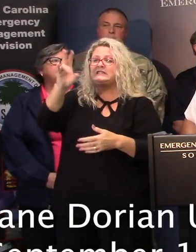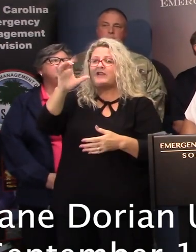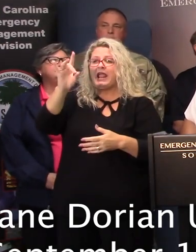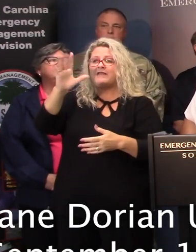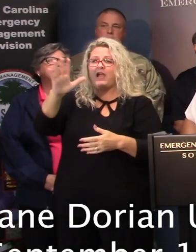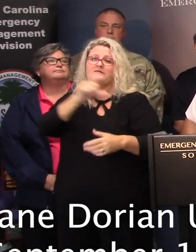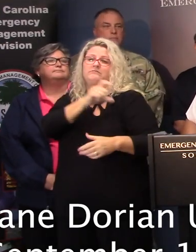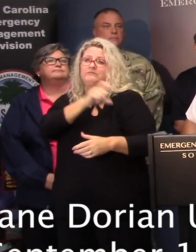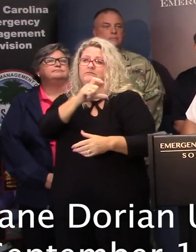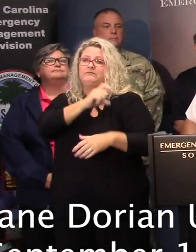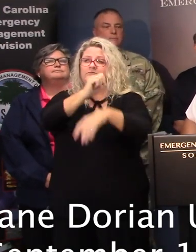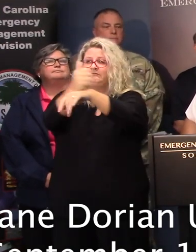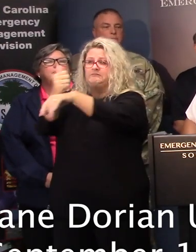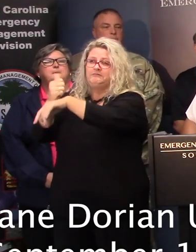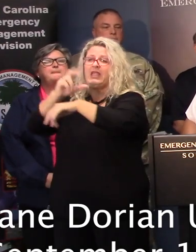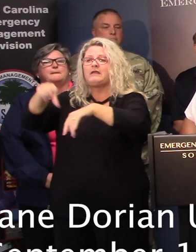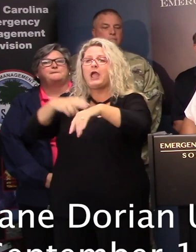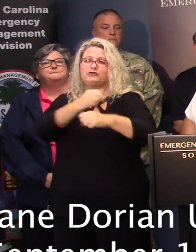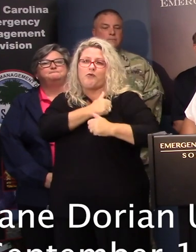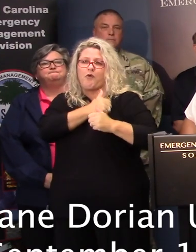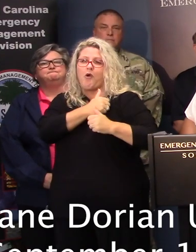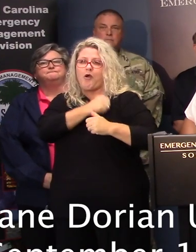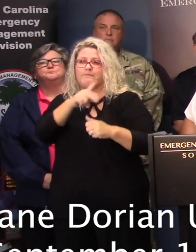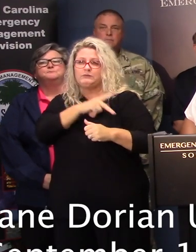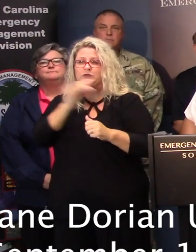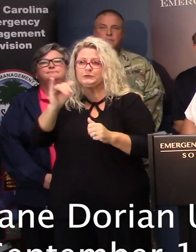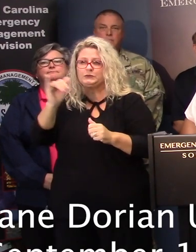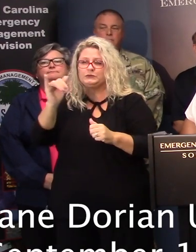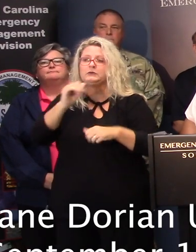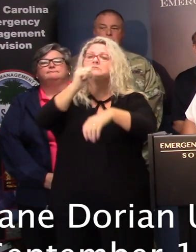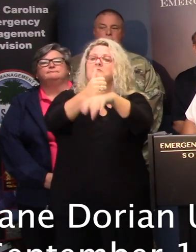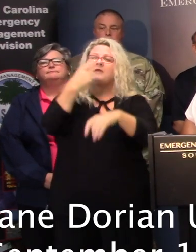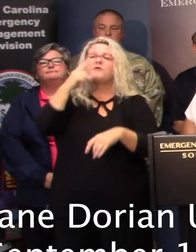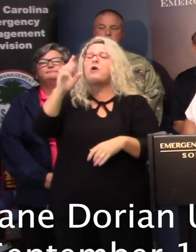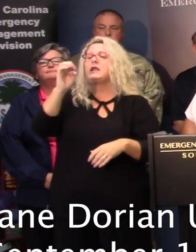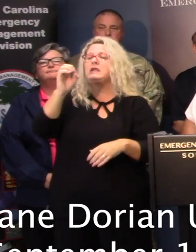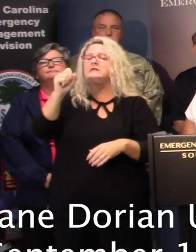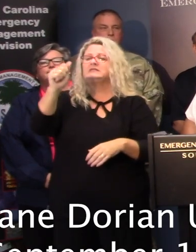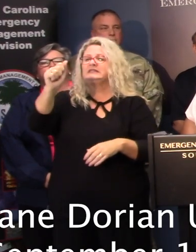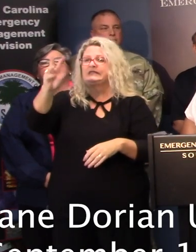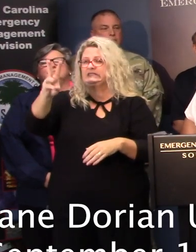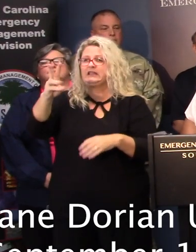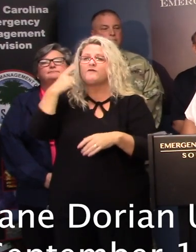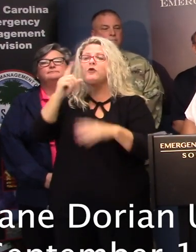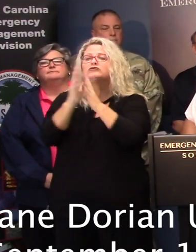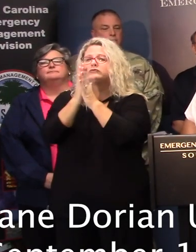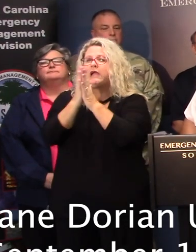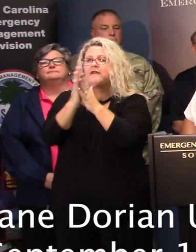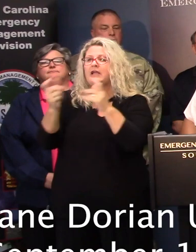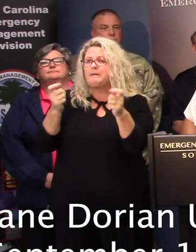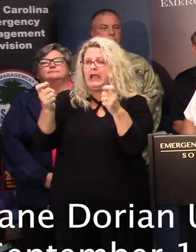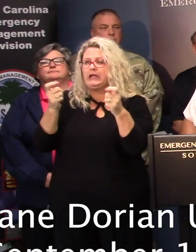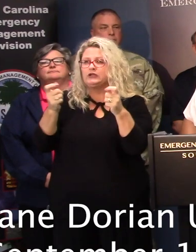enforcements and, uh, National Guard personnel assigned to, uh, ESF 16 for, uh, traffic management, uh, efforts.